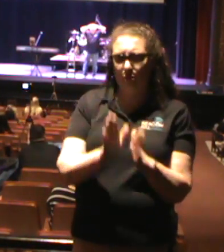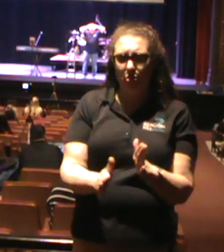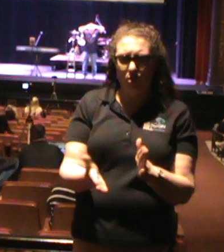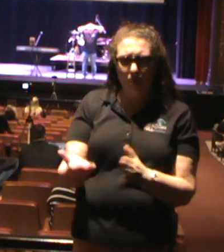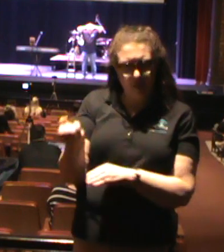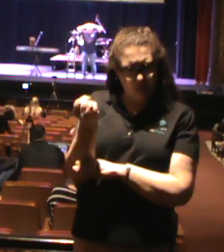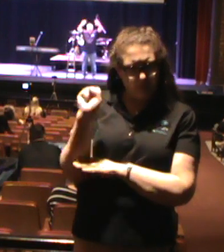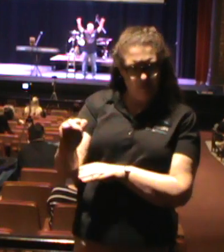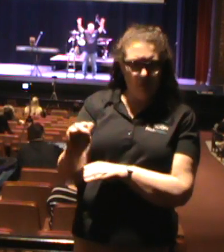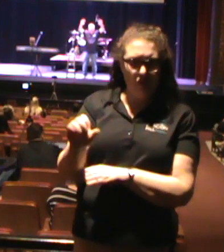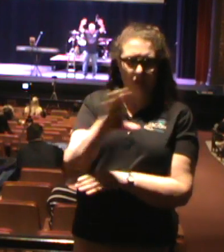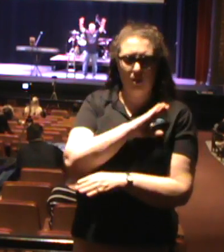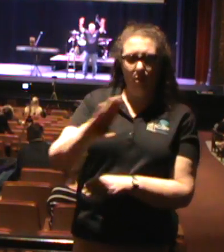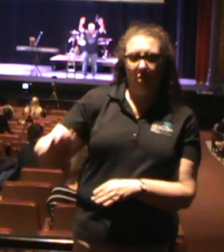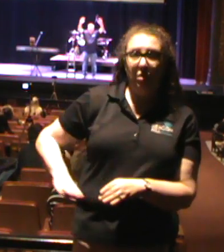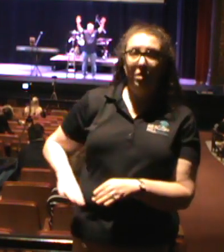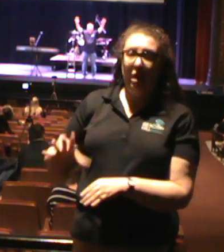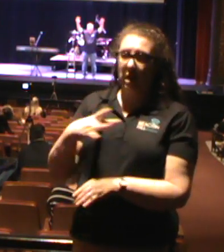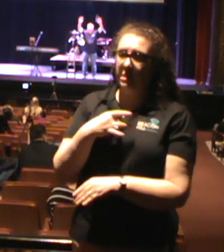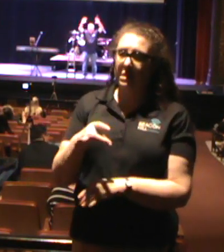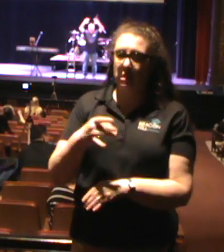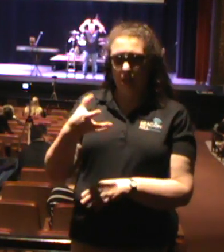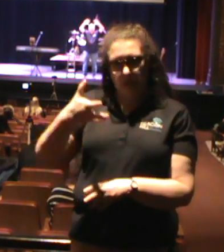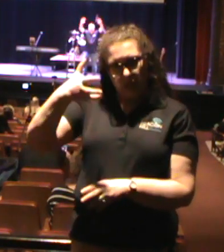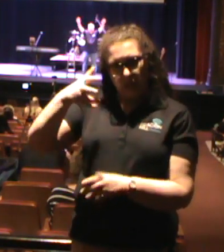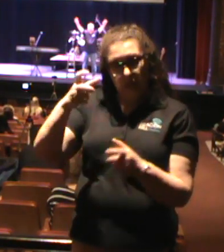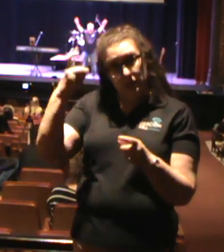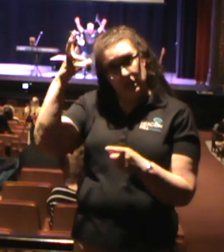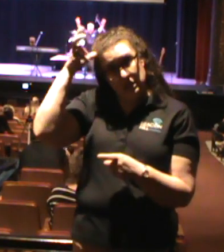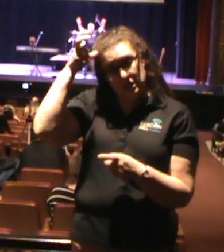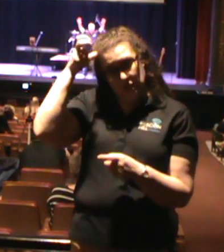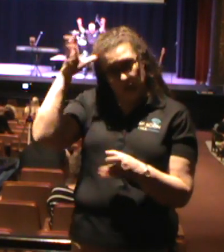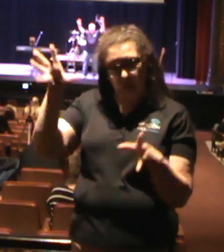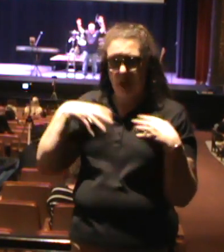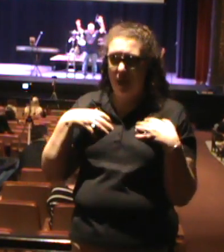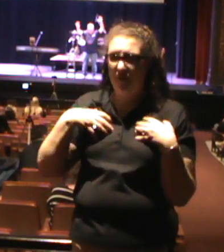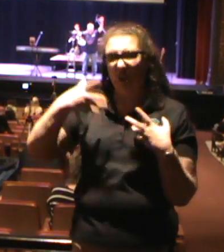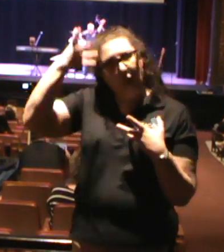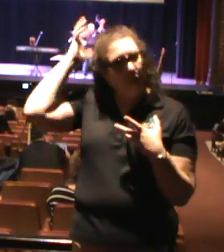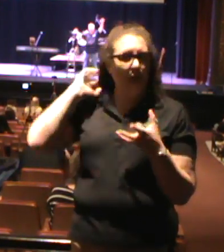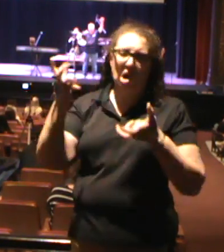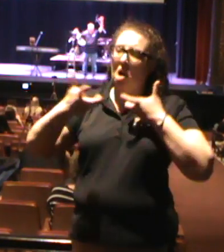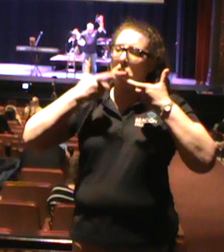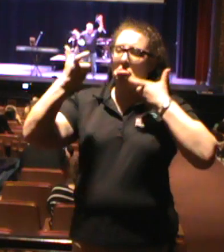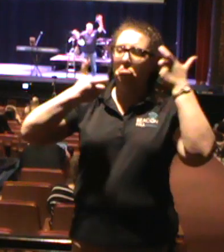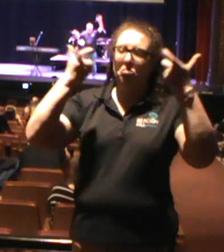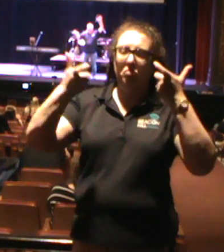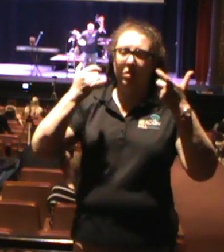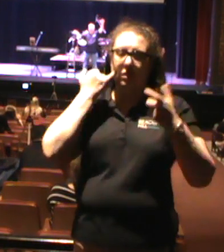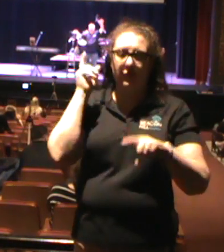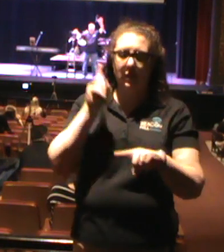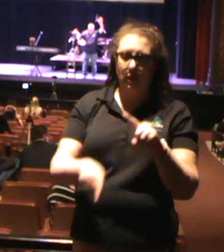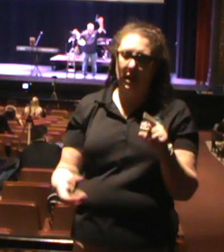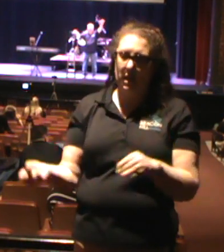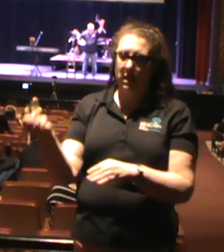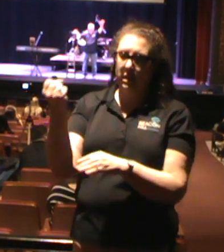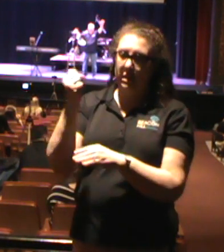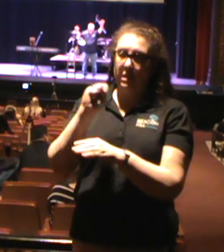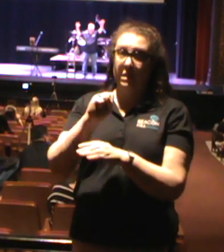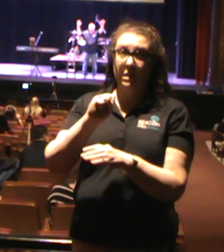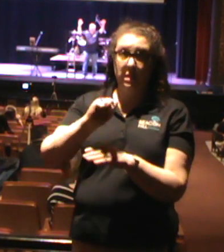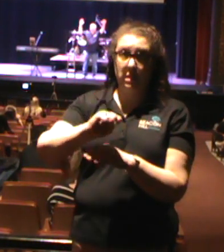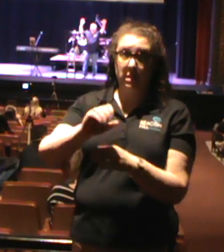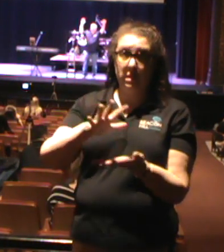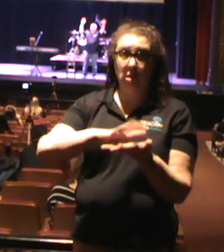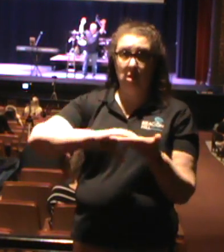like Satan just having a roaring lion. You know that he is present. But if he can't conquer you as a roaring lion,